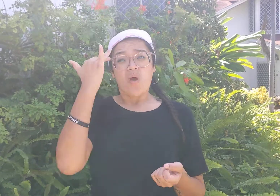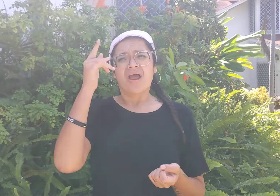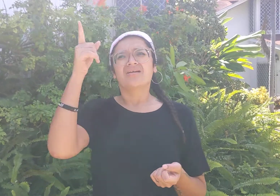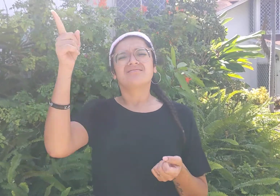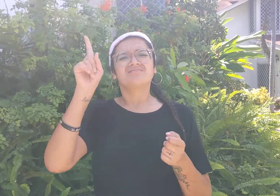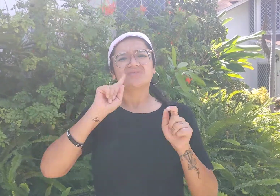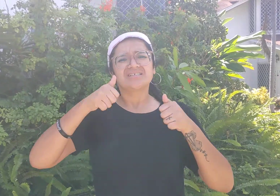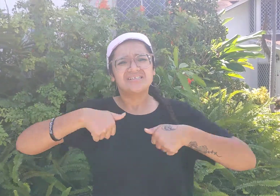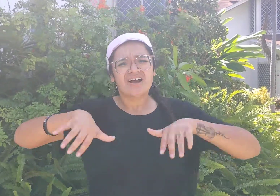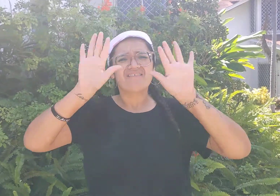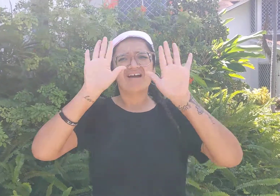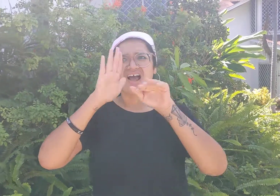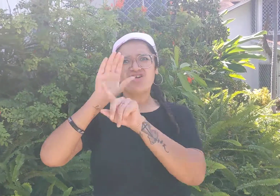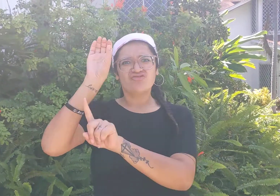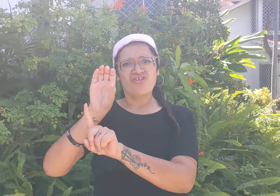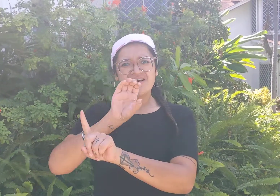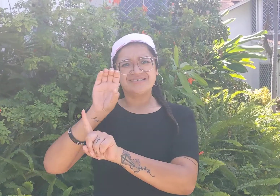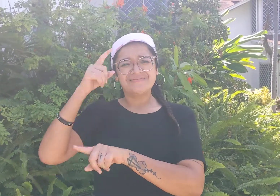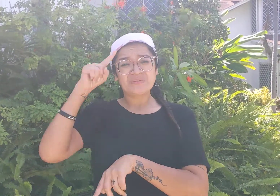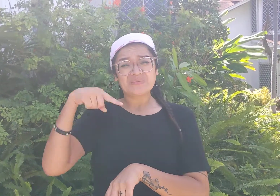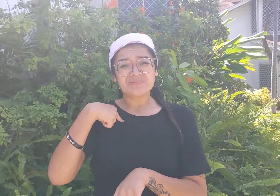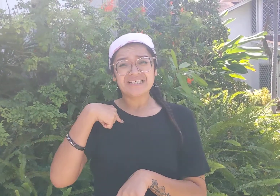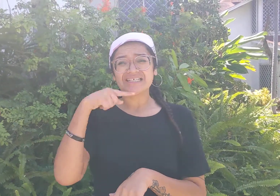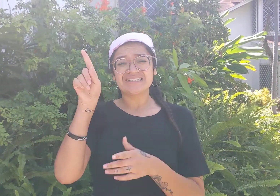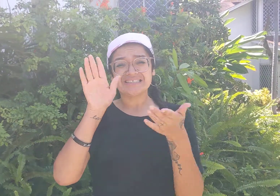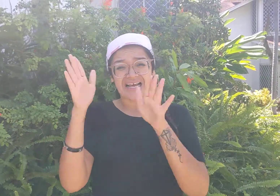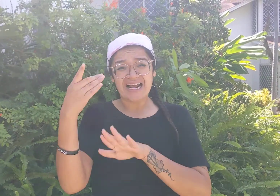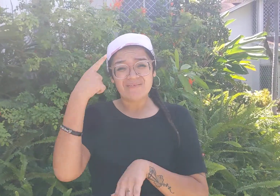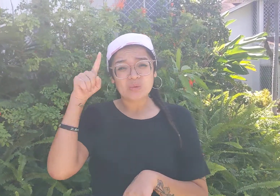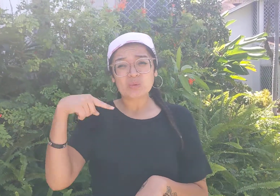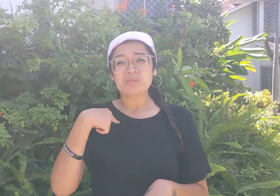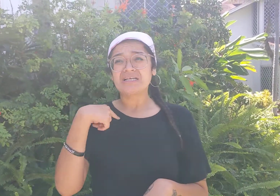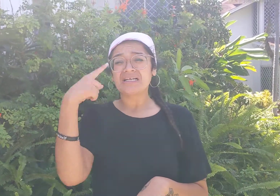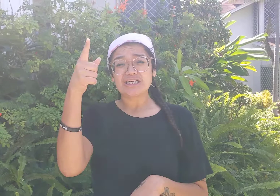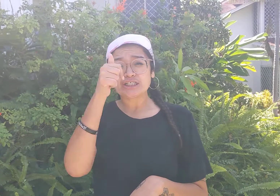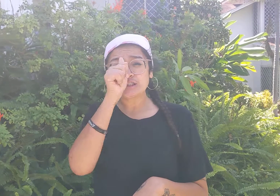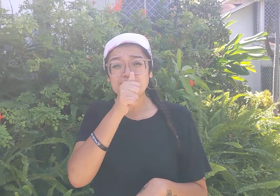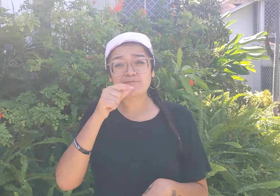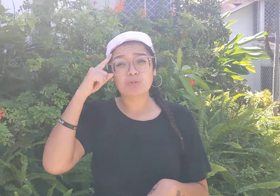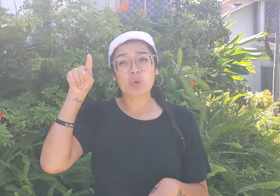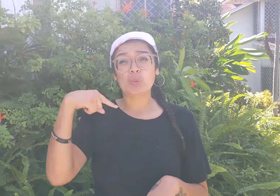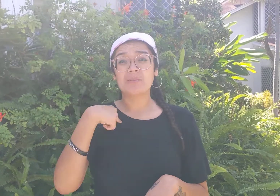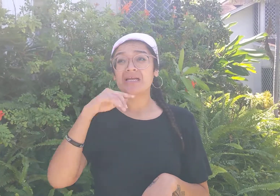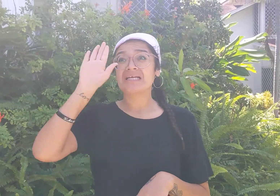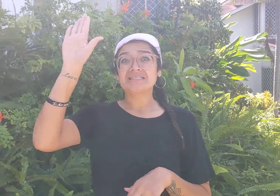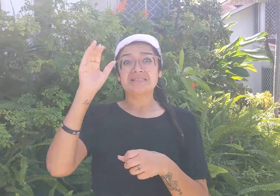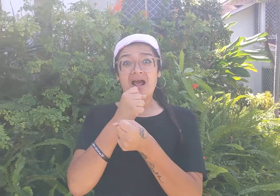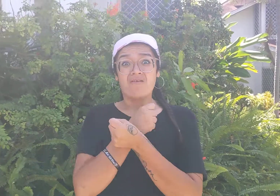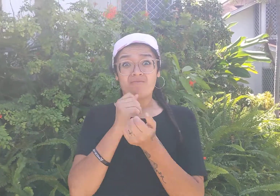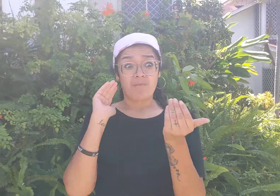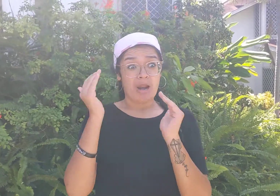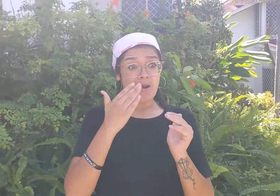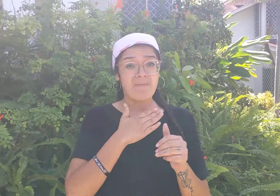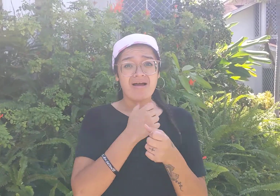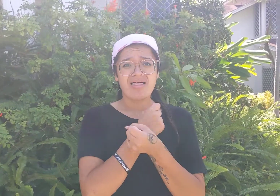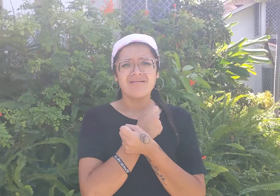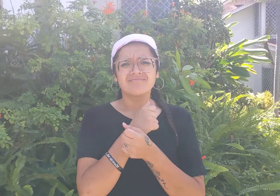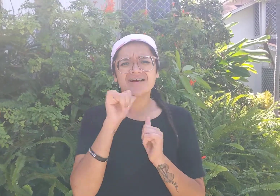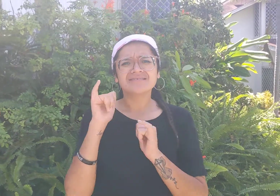things and I recognized that Jesus he sacrificed everything for me he died on the cross